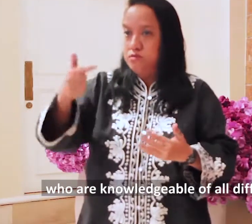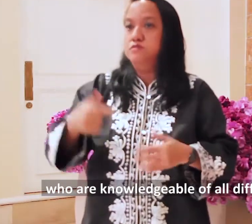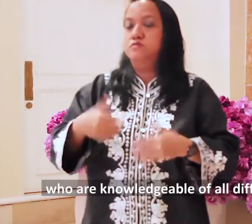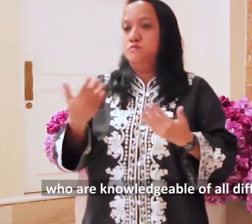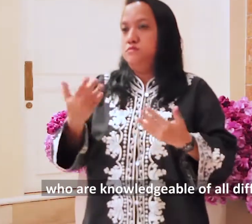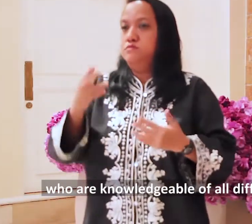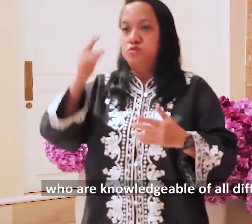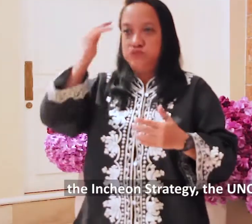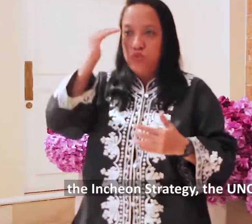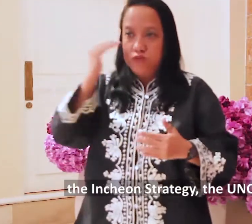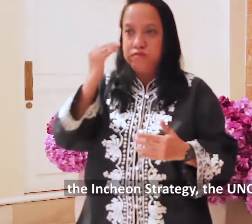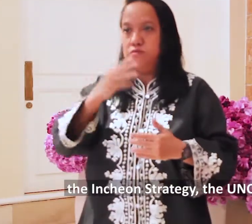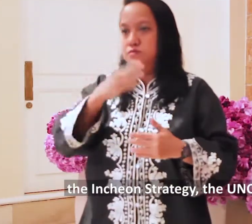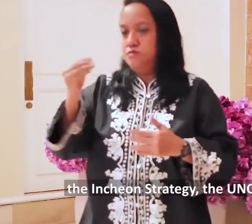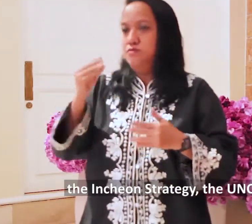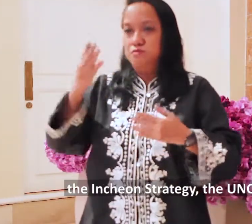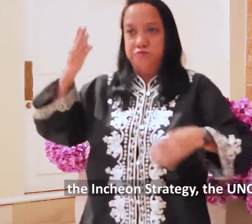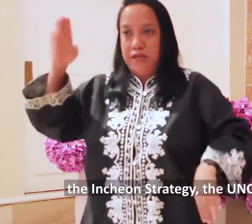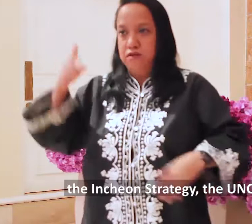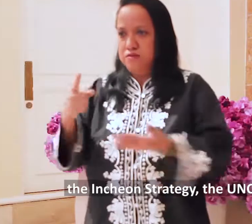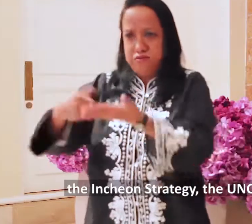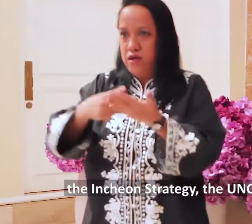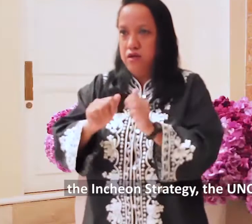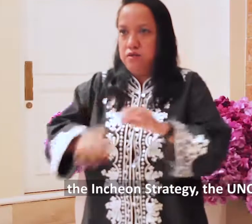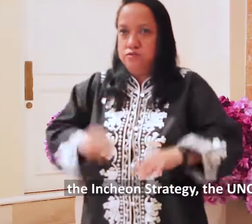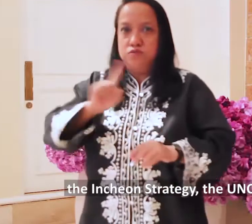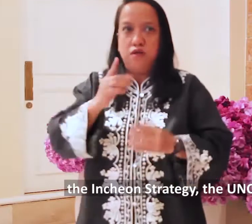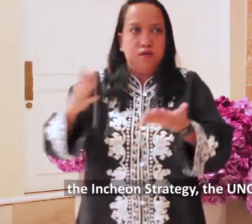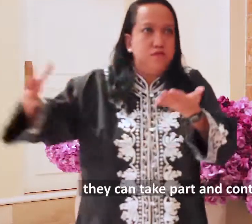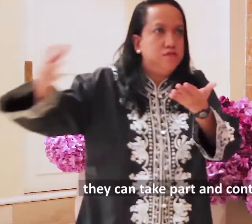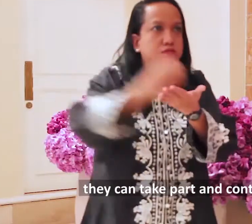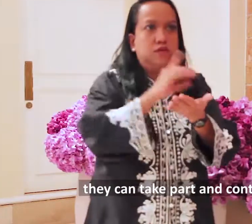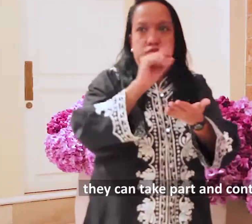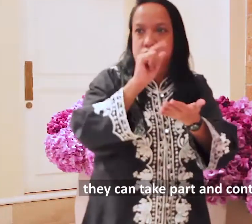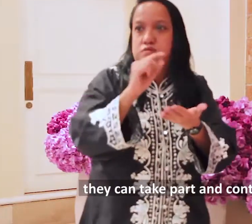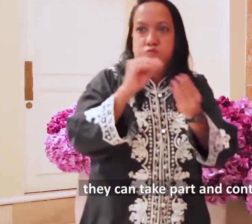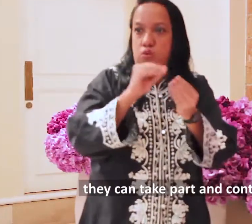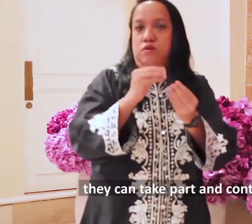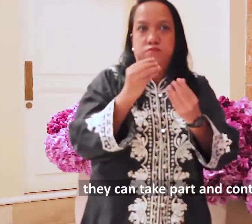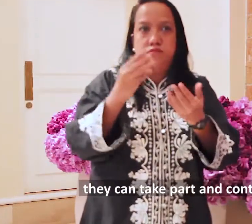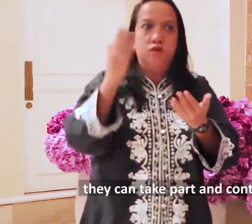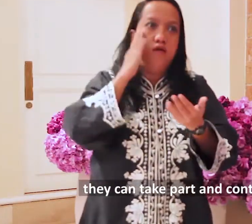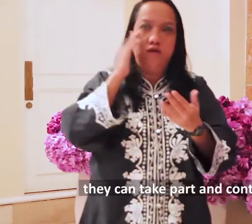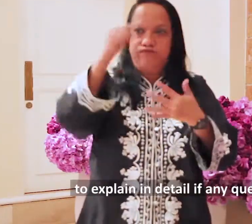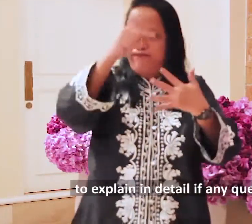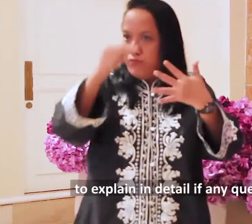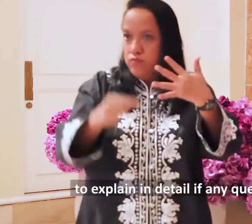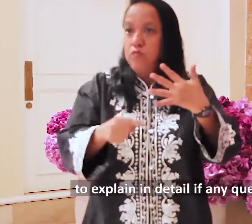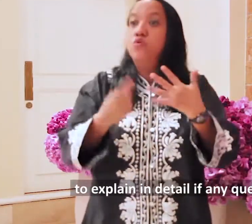frameworks, the Asian strategy, the NCRP, the SDGs, and so that they can contribute more and explain in